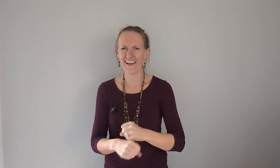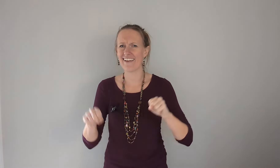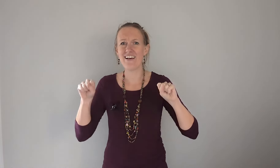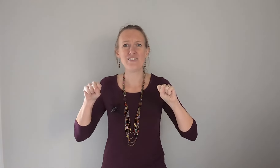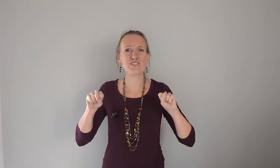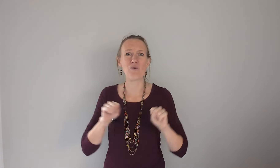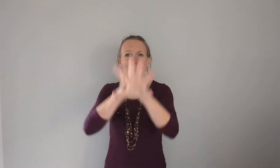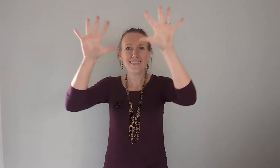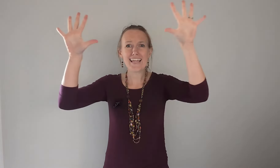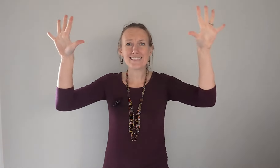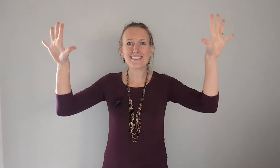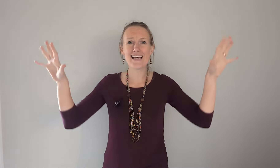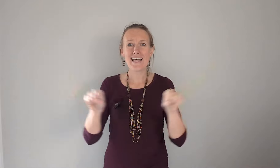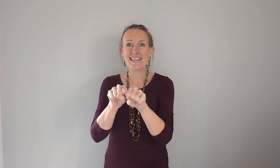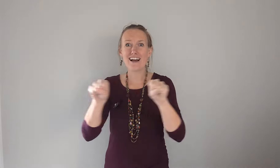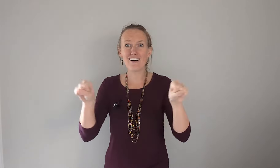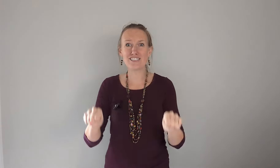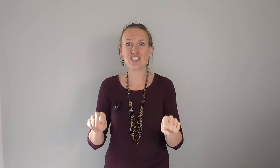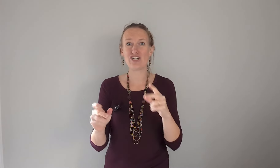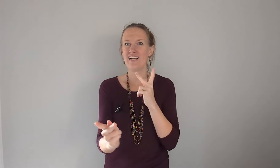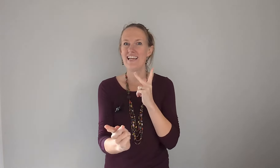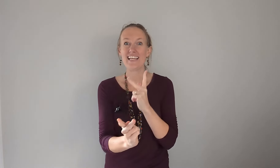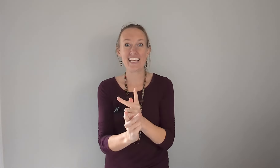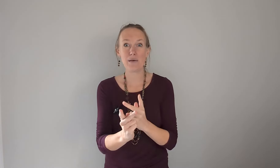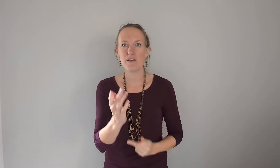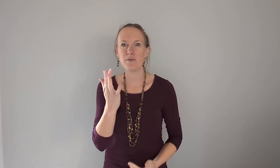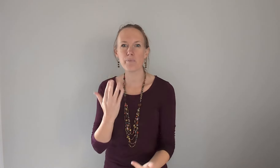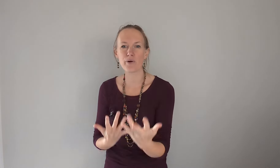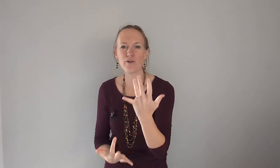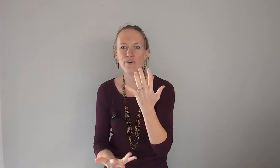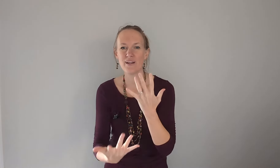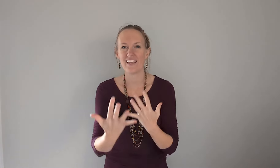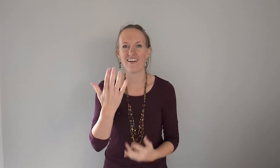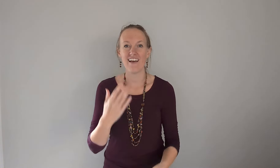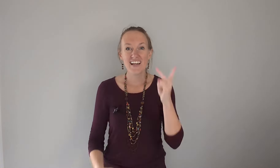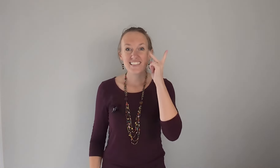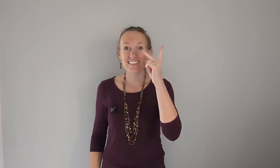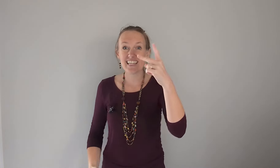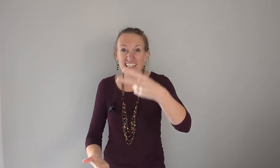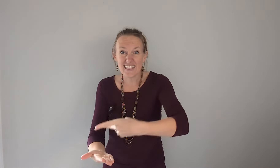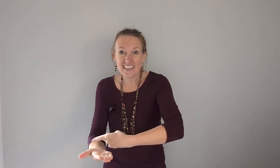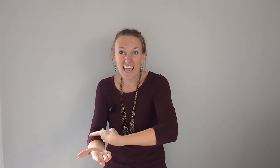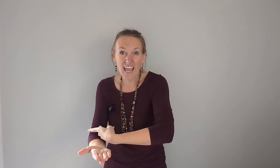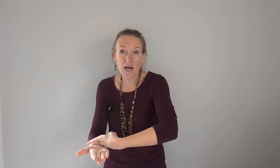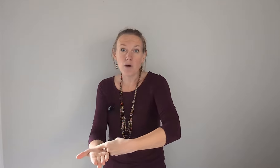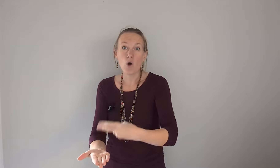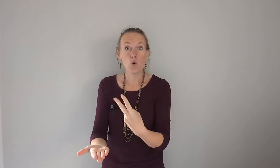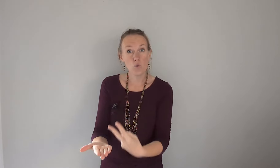so light the altar keep it burning see the lamb who